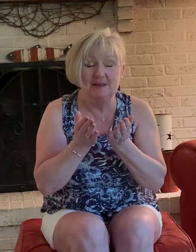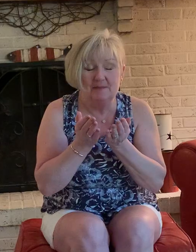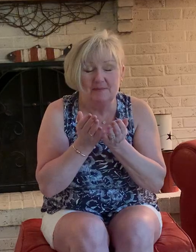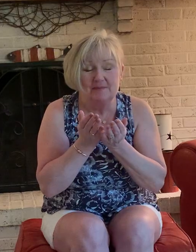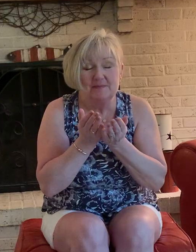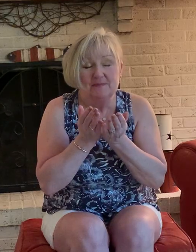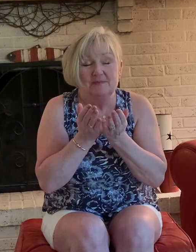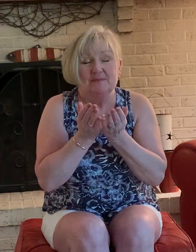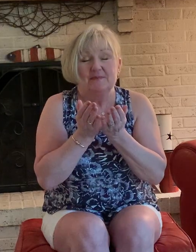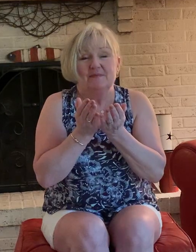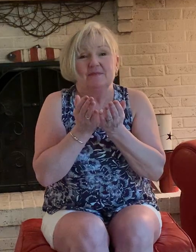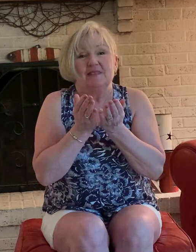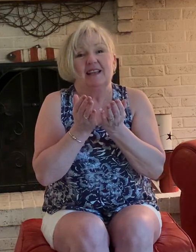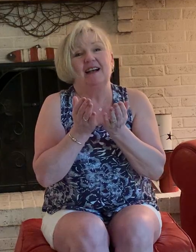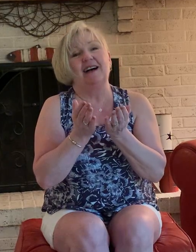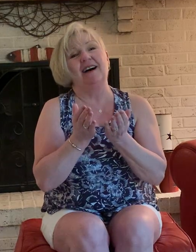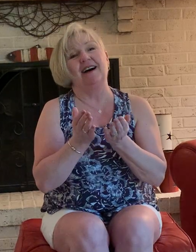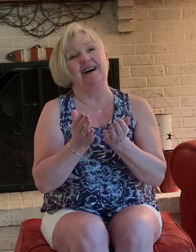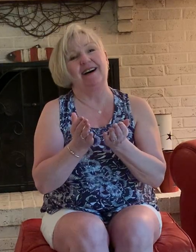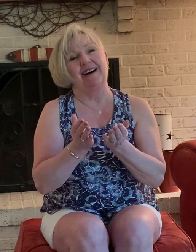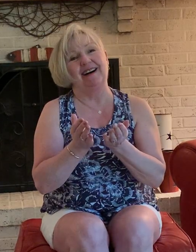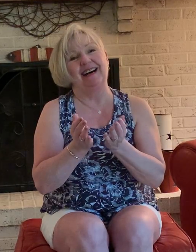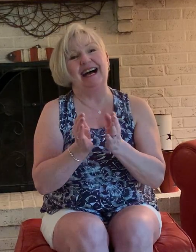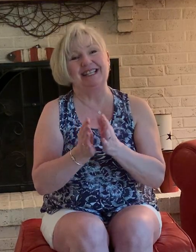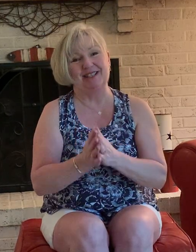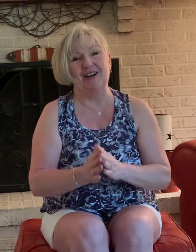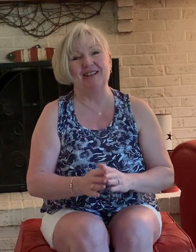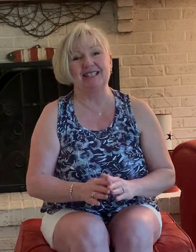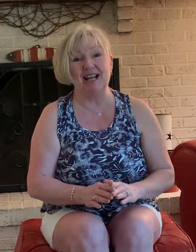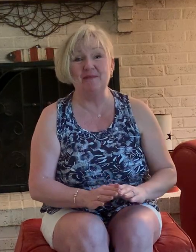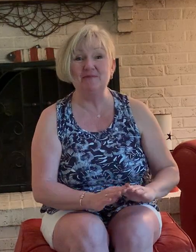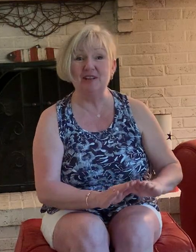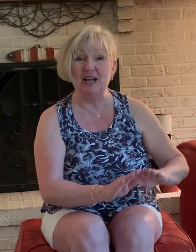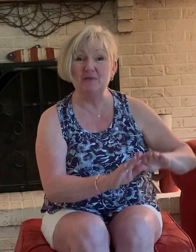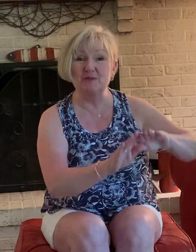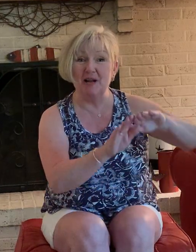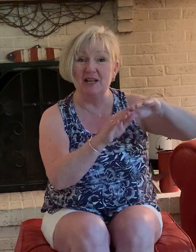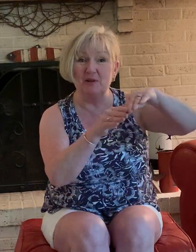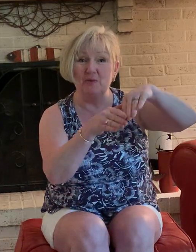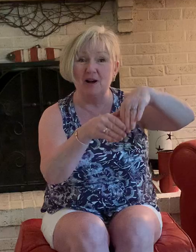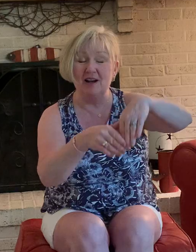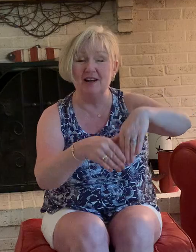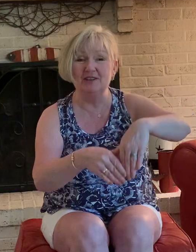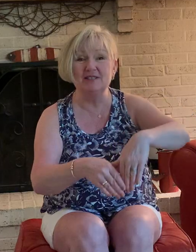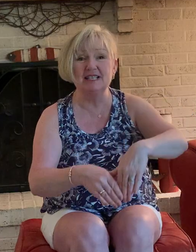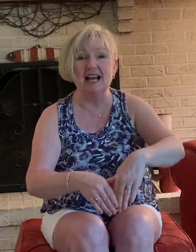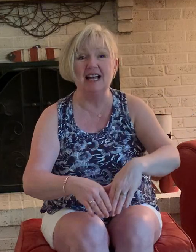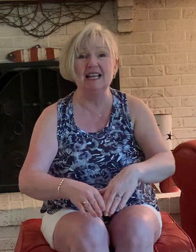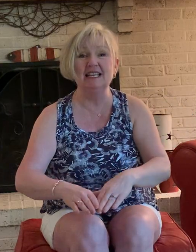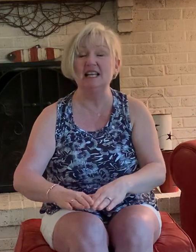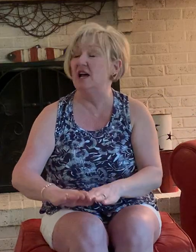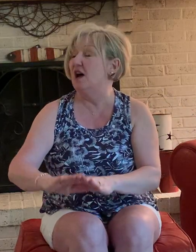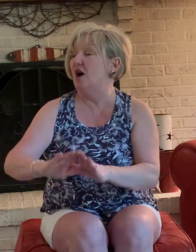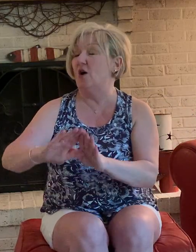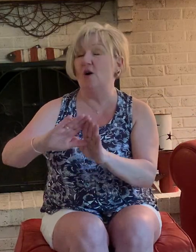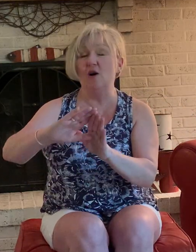I saw some flowers by the water side oh